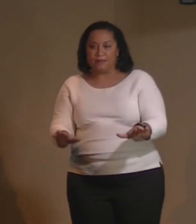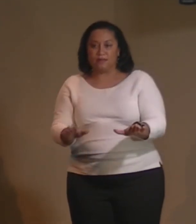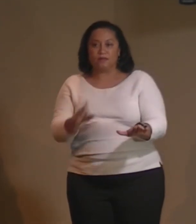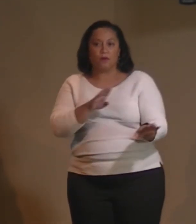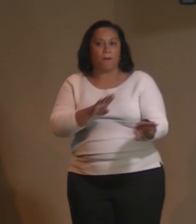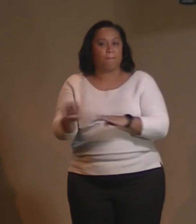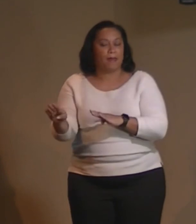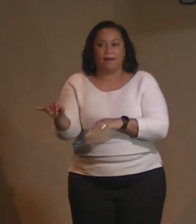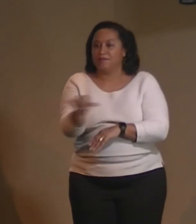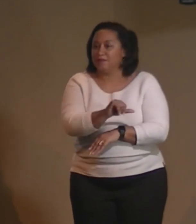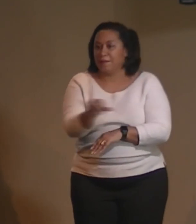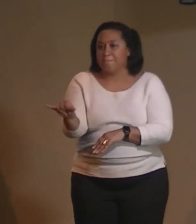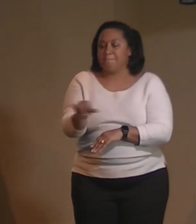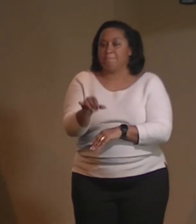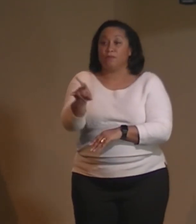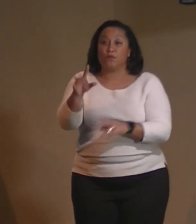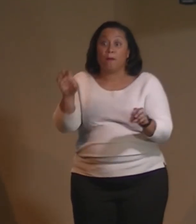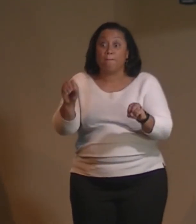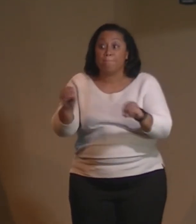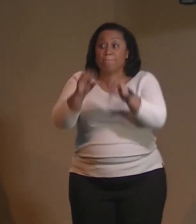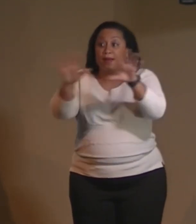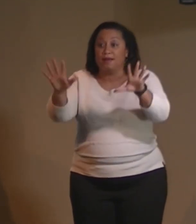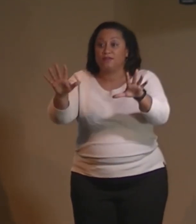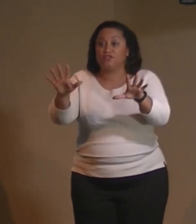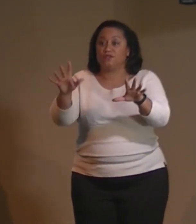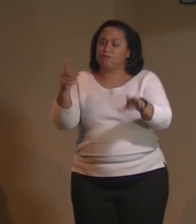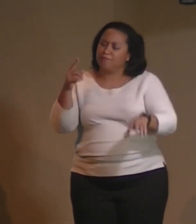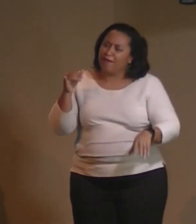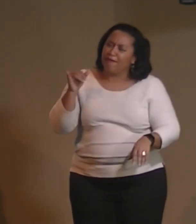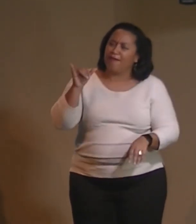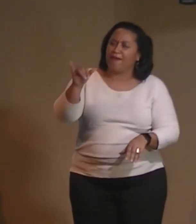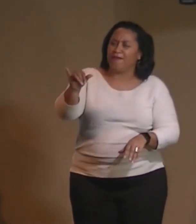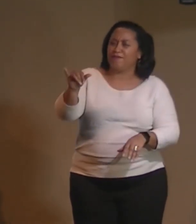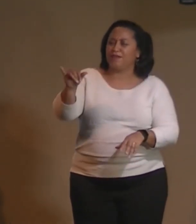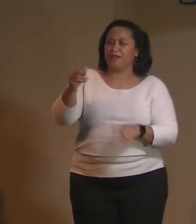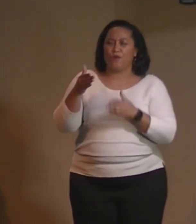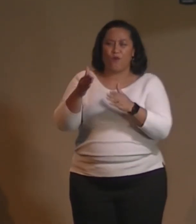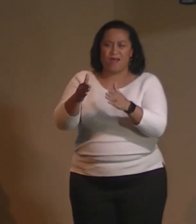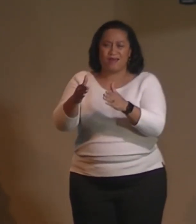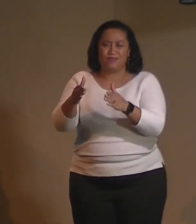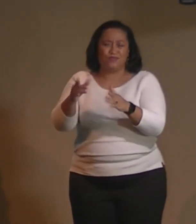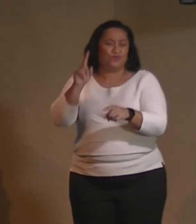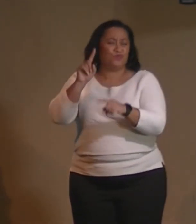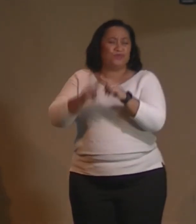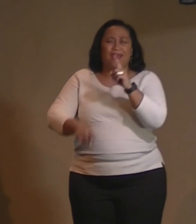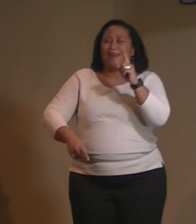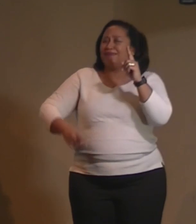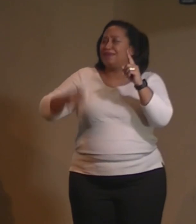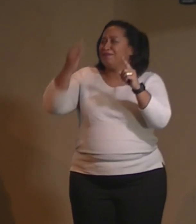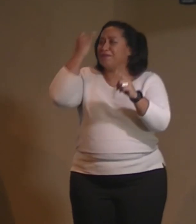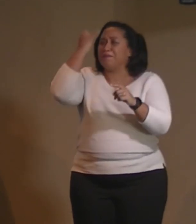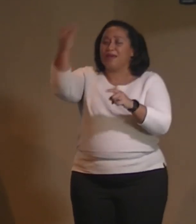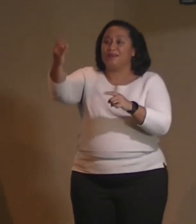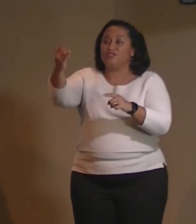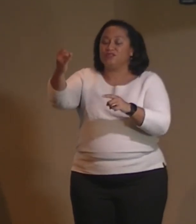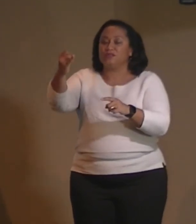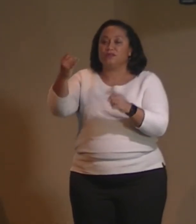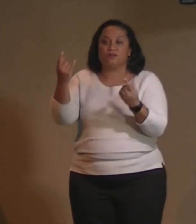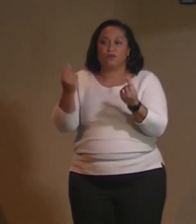so act like it. You are infinite in ways that you can't even remotely imagine.